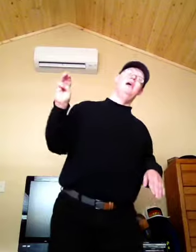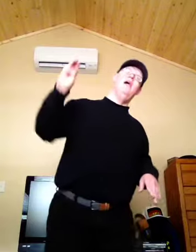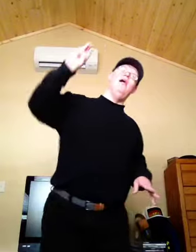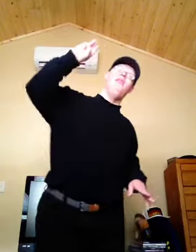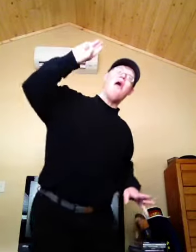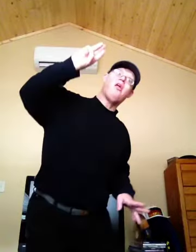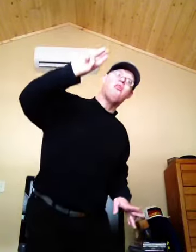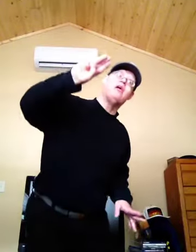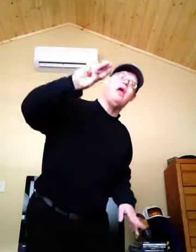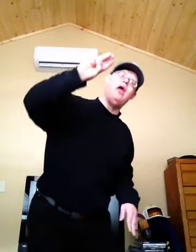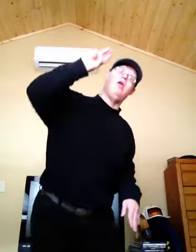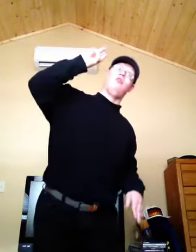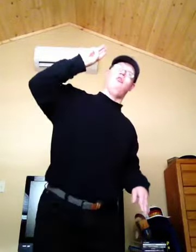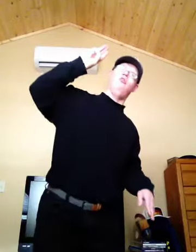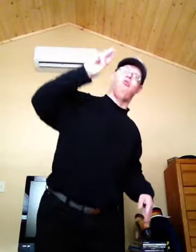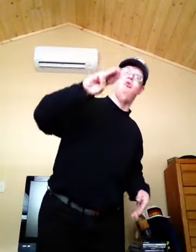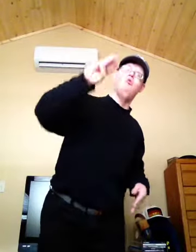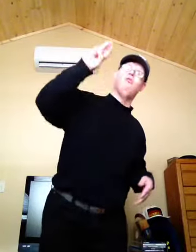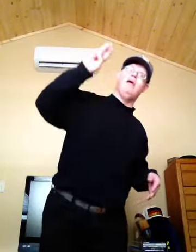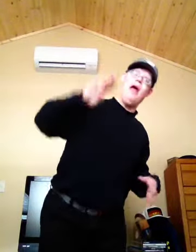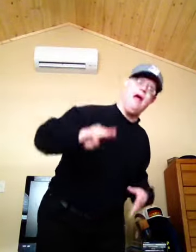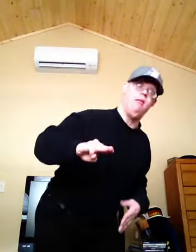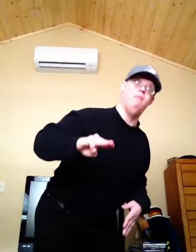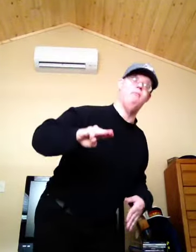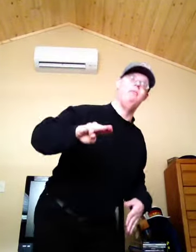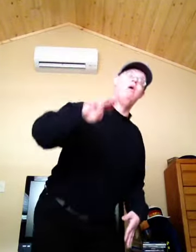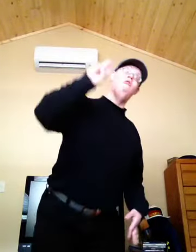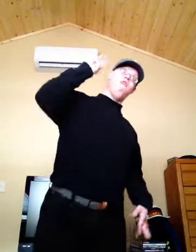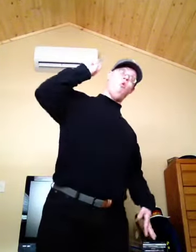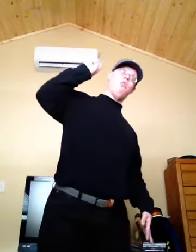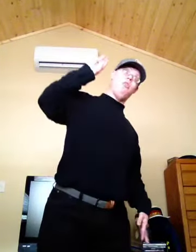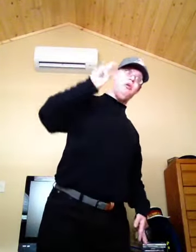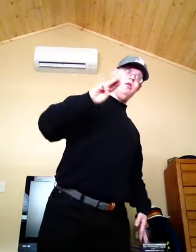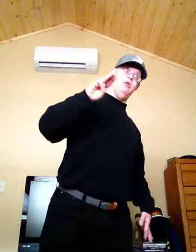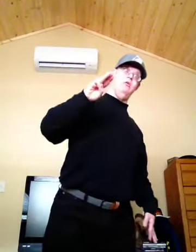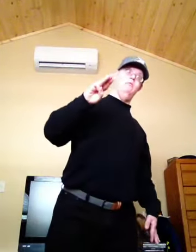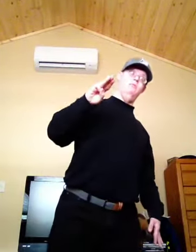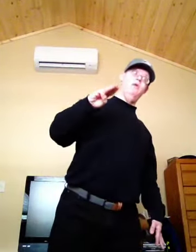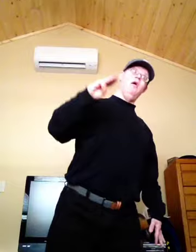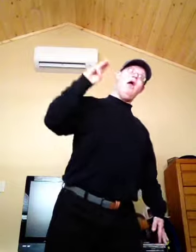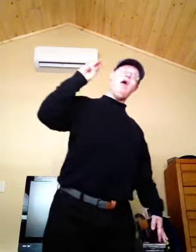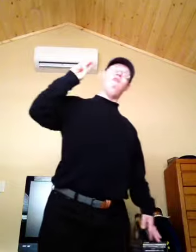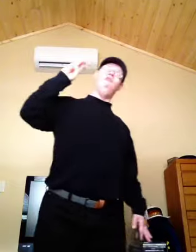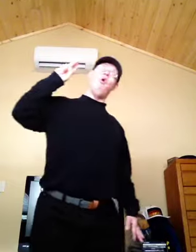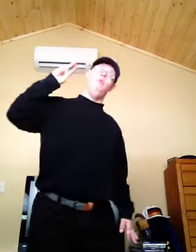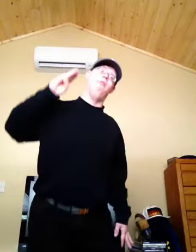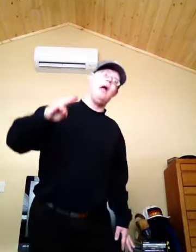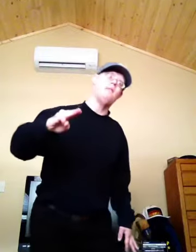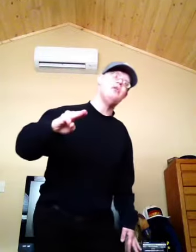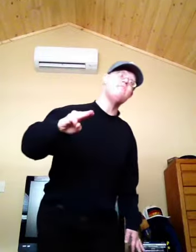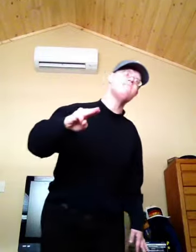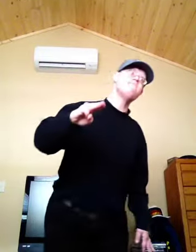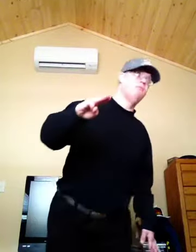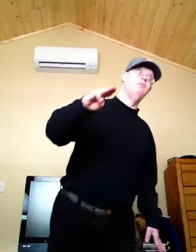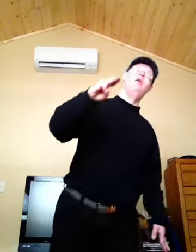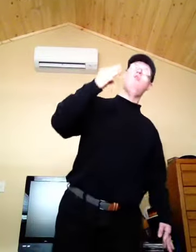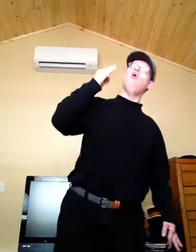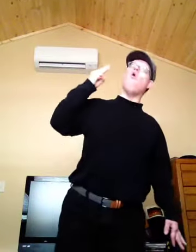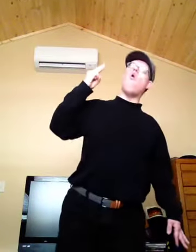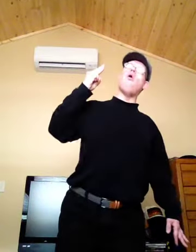That's the keys to the game. For the Thunder. And for Brampton the only